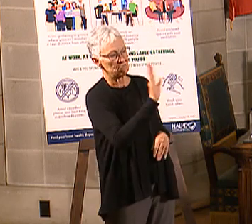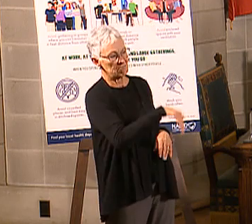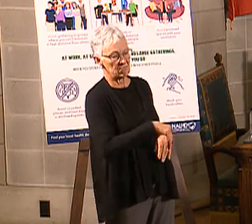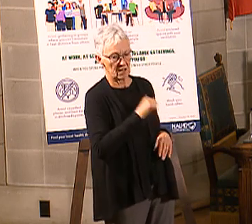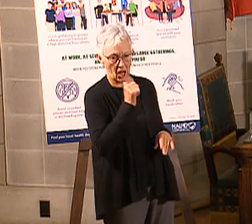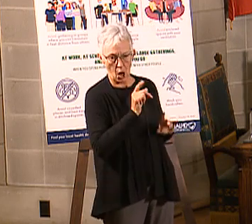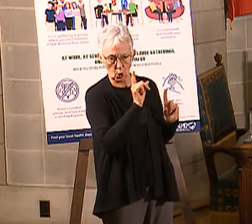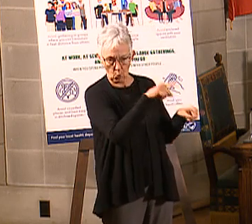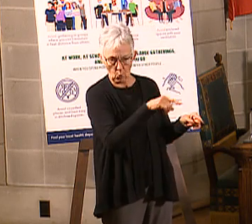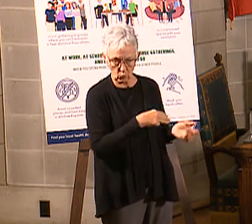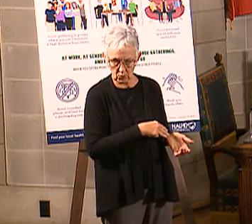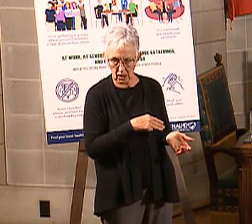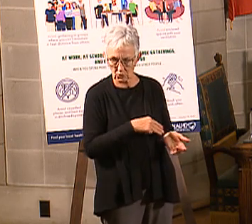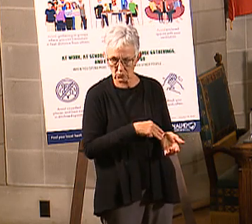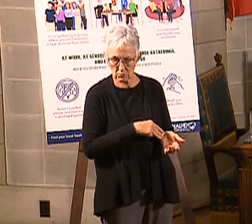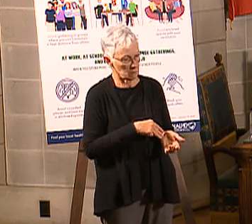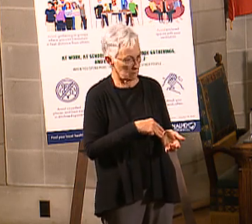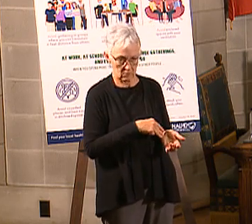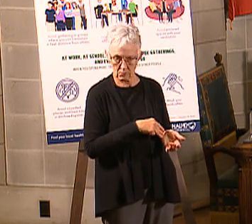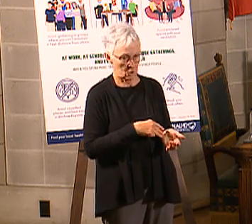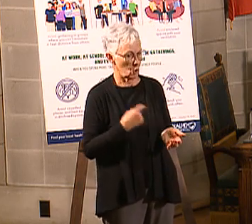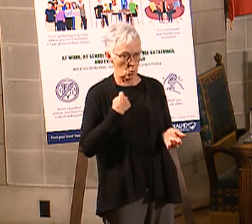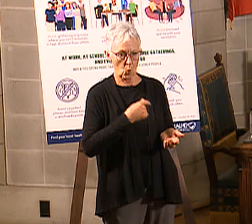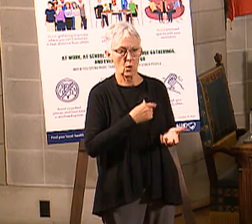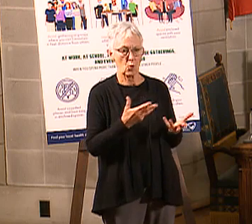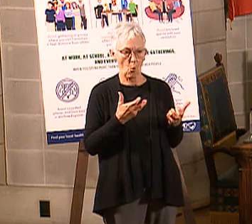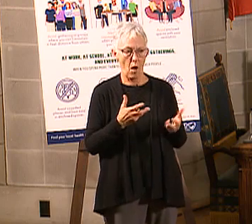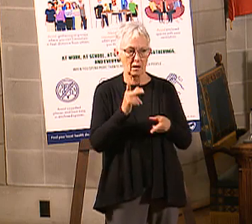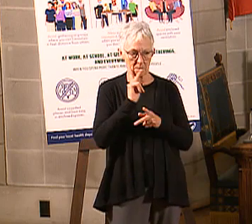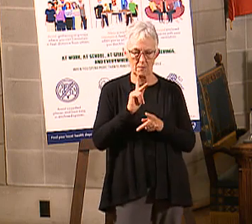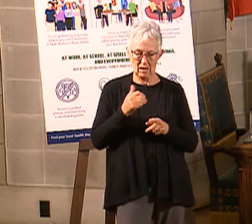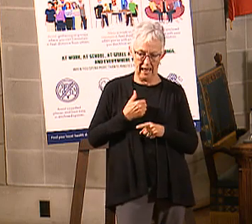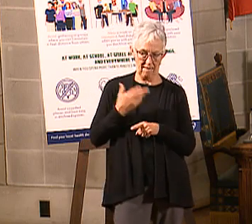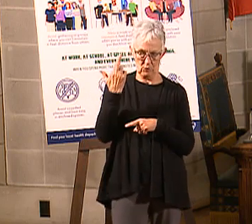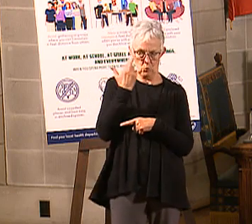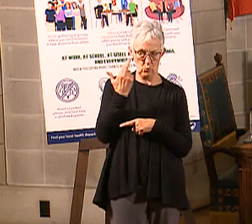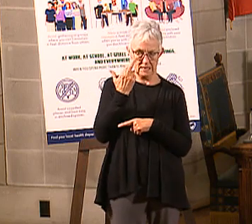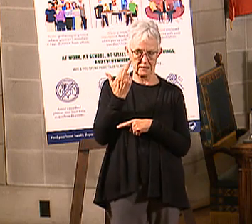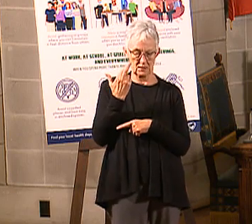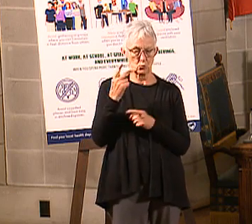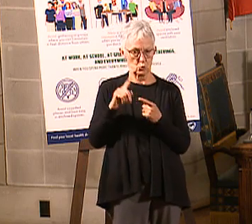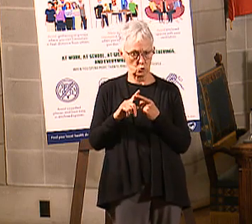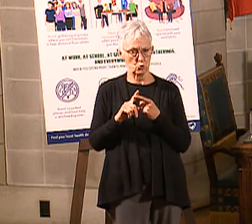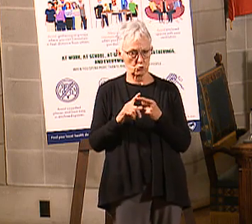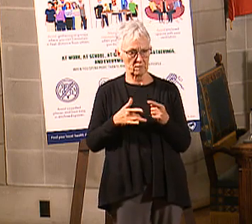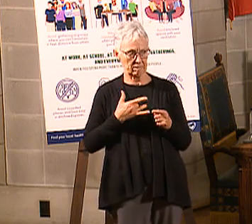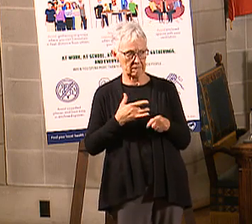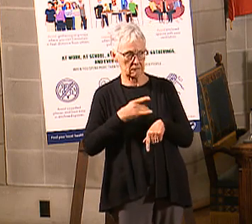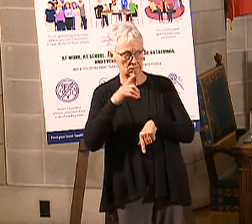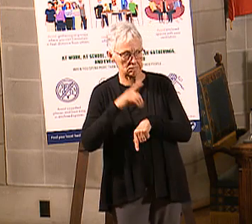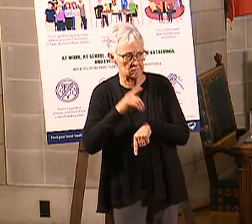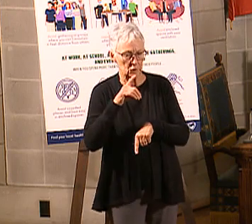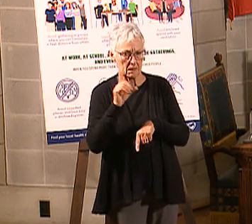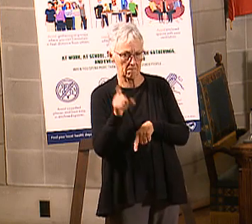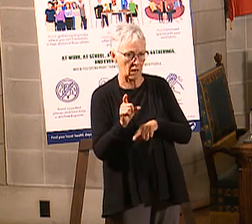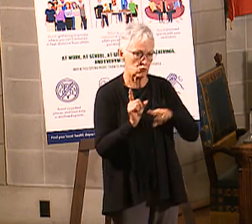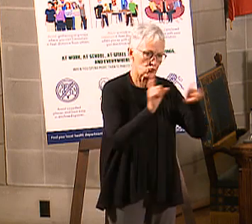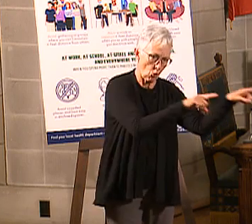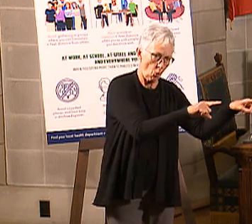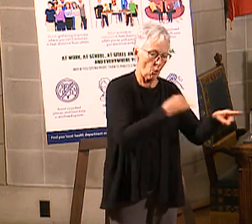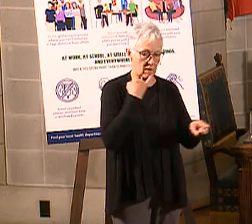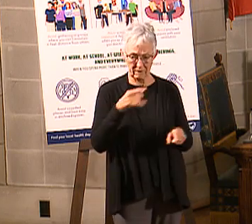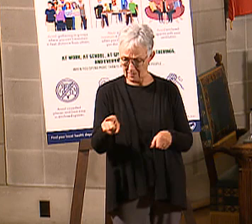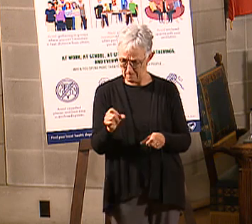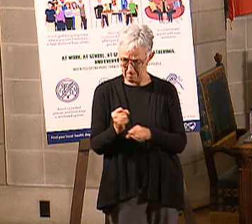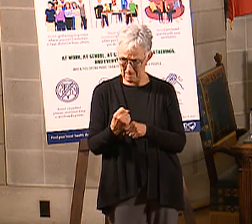We want to incentivize people not to do that. We want people, if they've made the appointment with their doctor's office